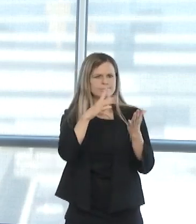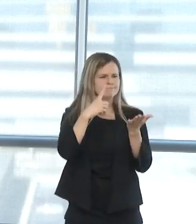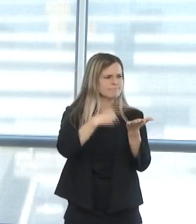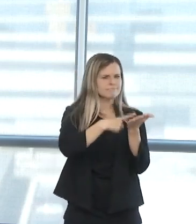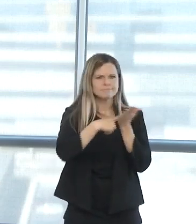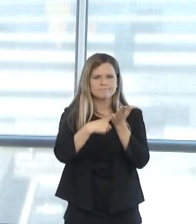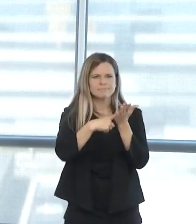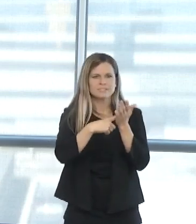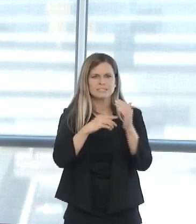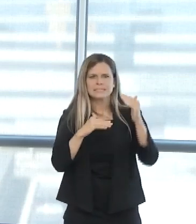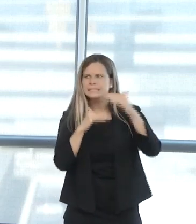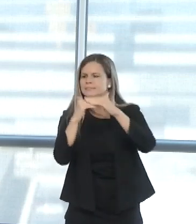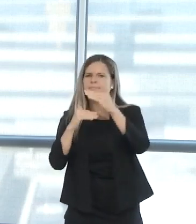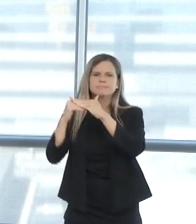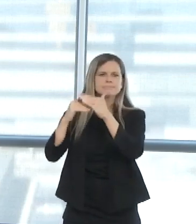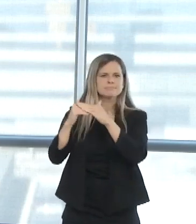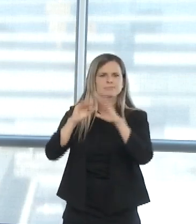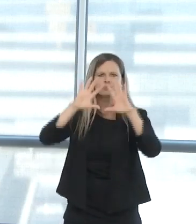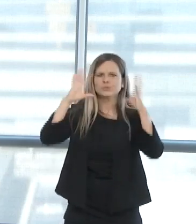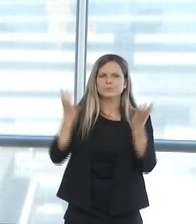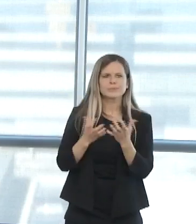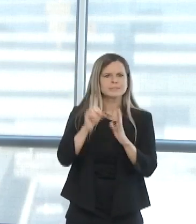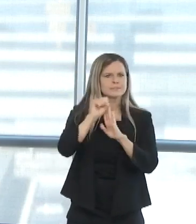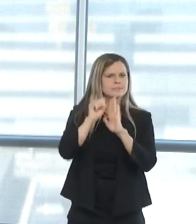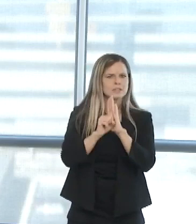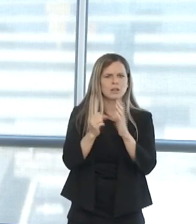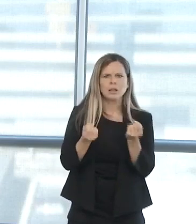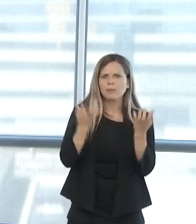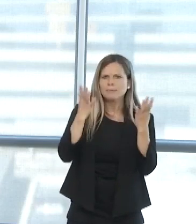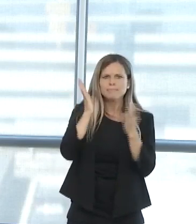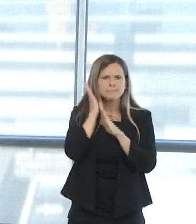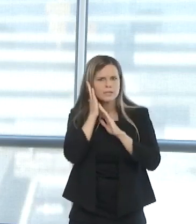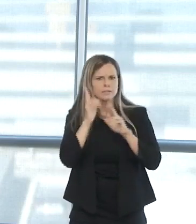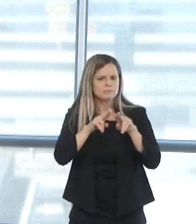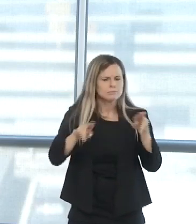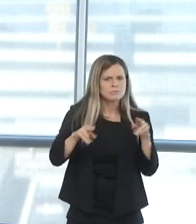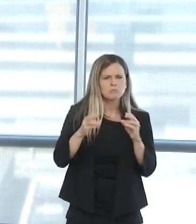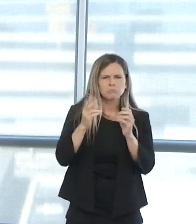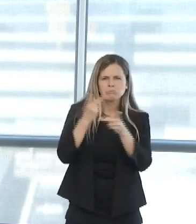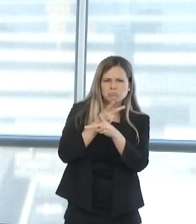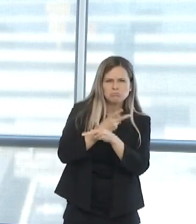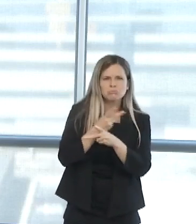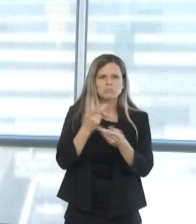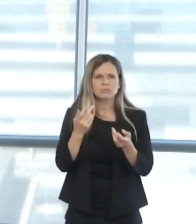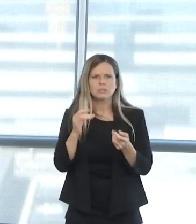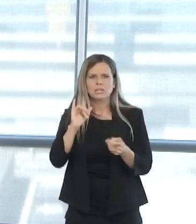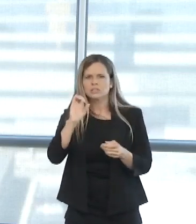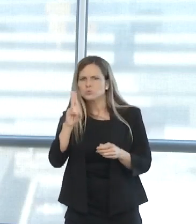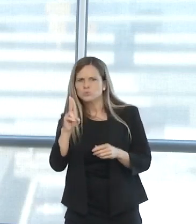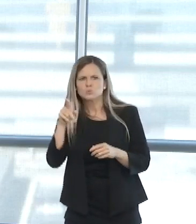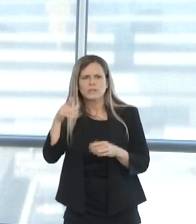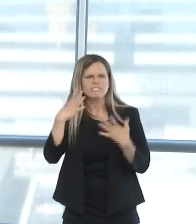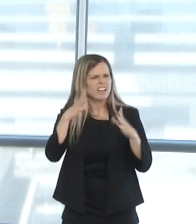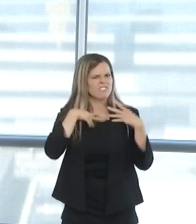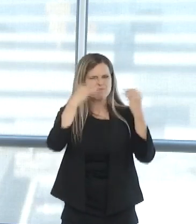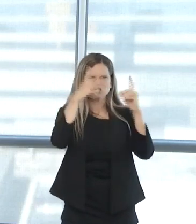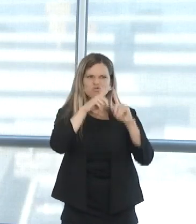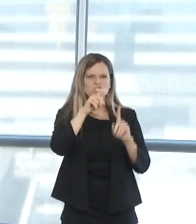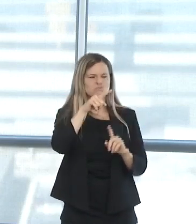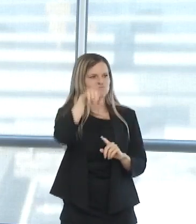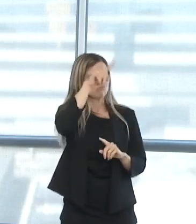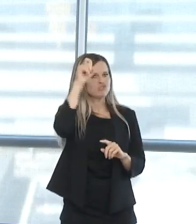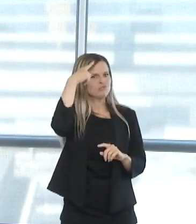such as total hospital beds, total ICU beds, ventilators. And we're sharing that with the state